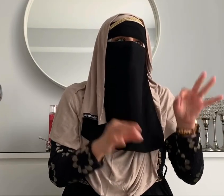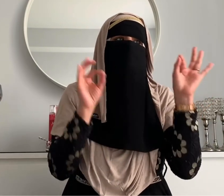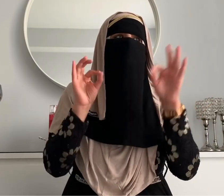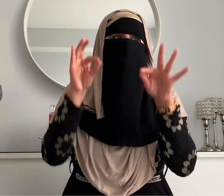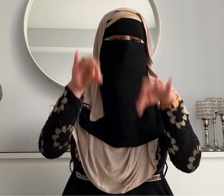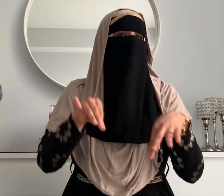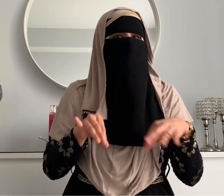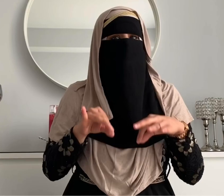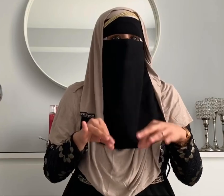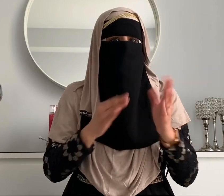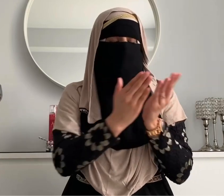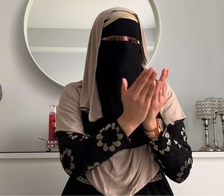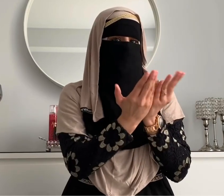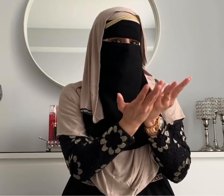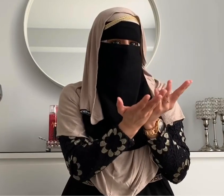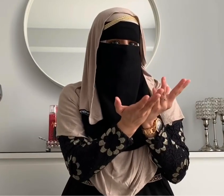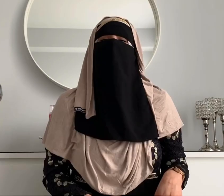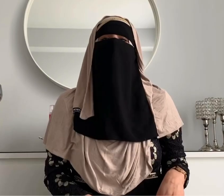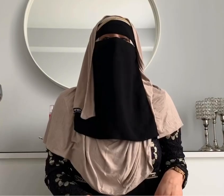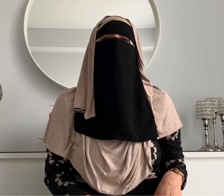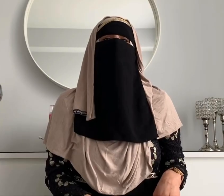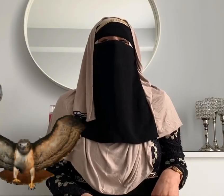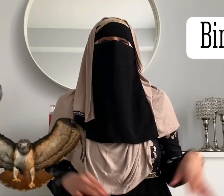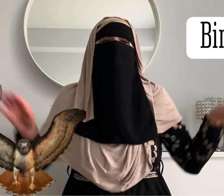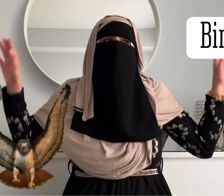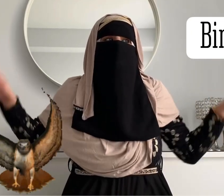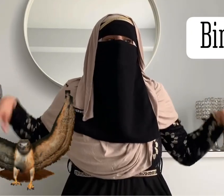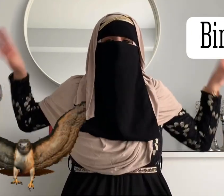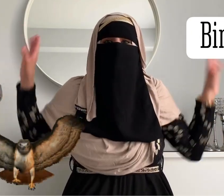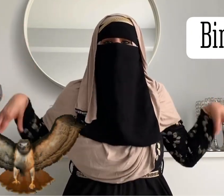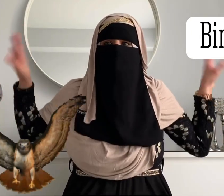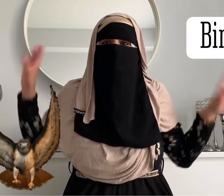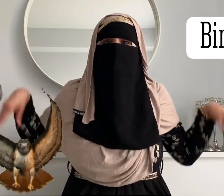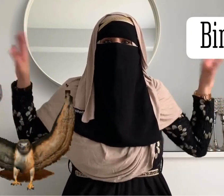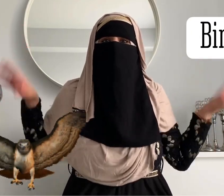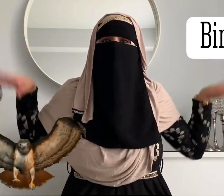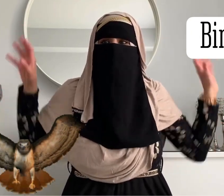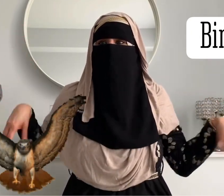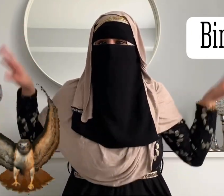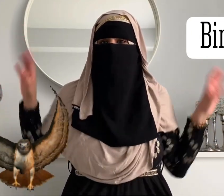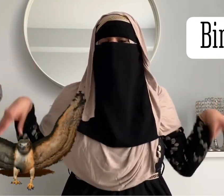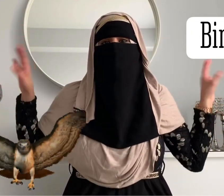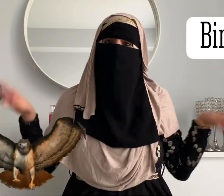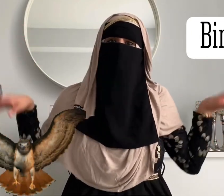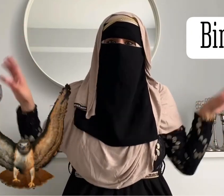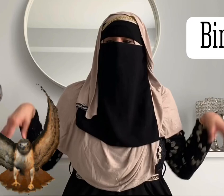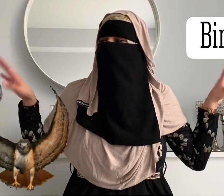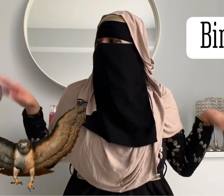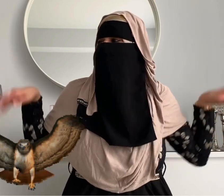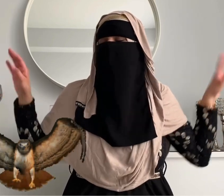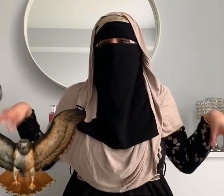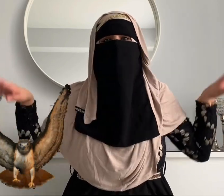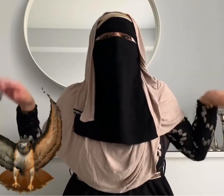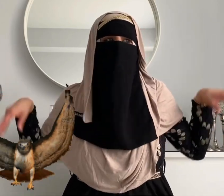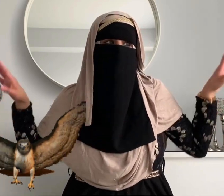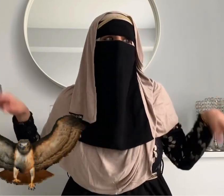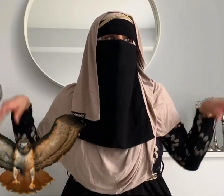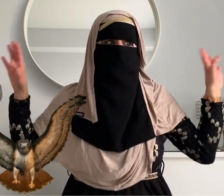she just recently picked up on the book sign and the next sign is bird so you just flap your wings like this or flap your hands and samara's sign